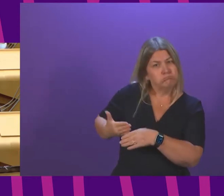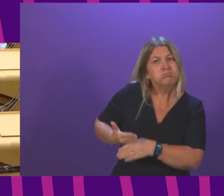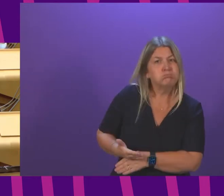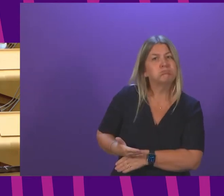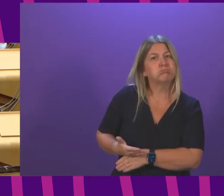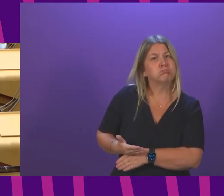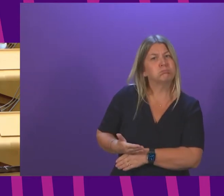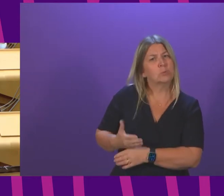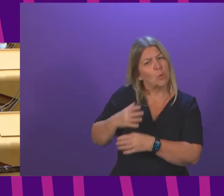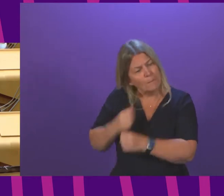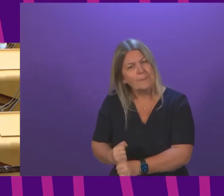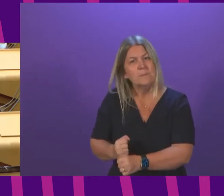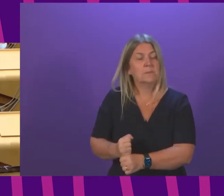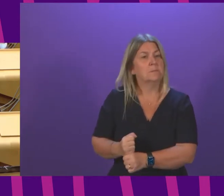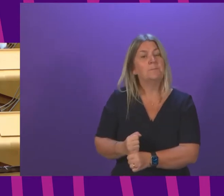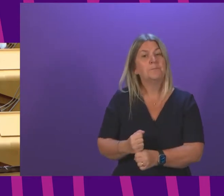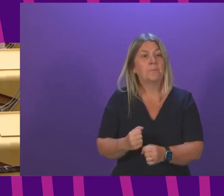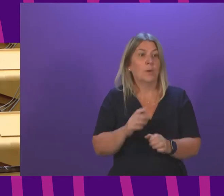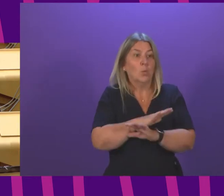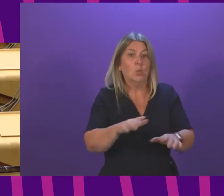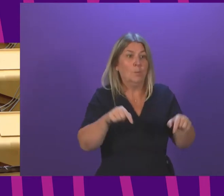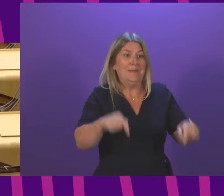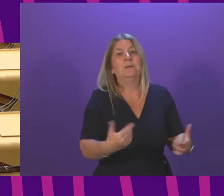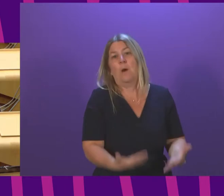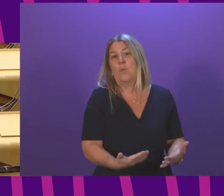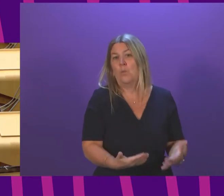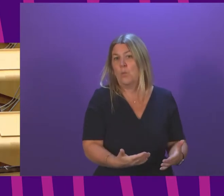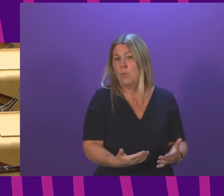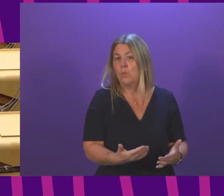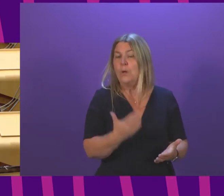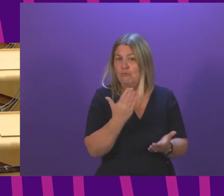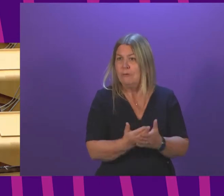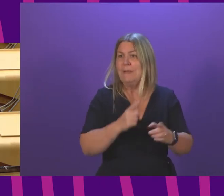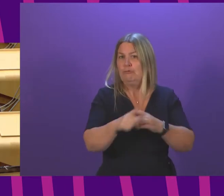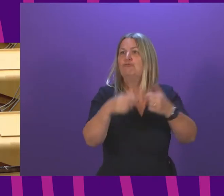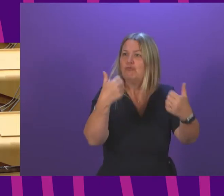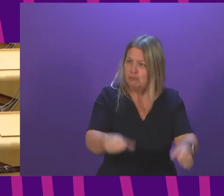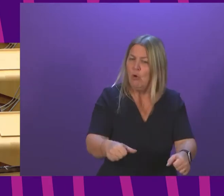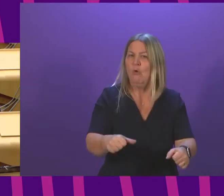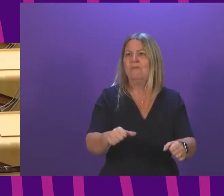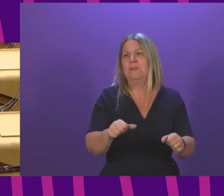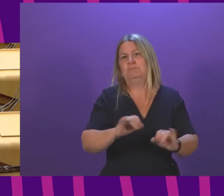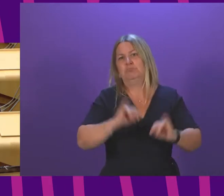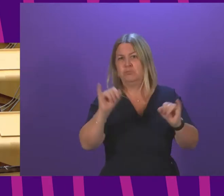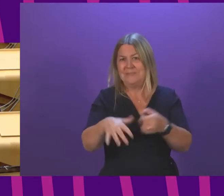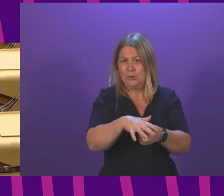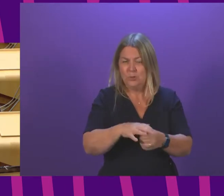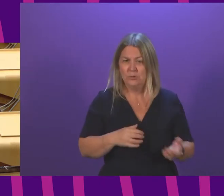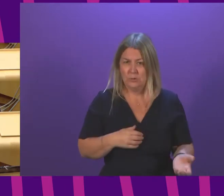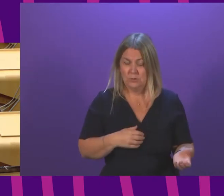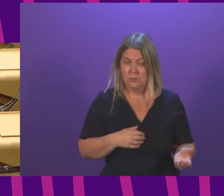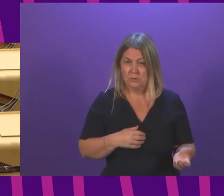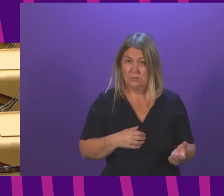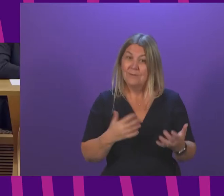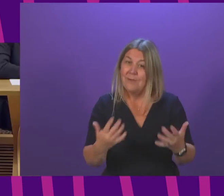as a government, as an institution, confront some of these hard and uncomfortable realities. I am hopeful